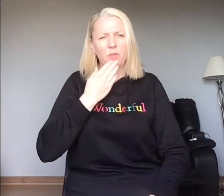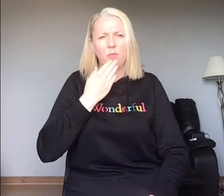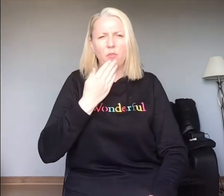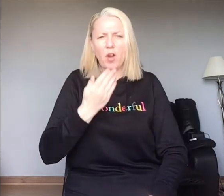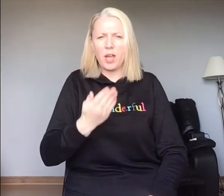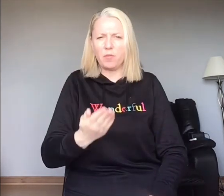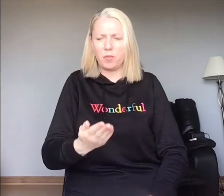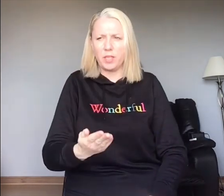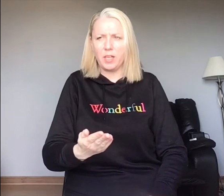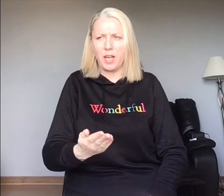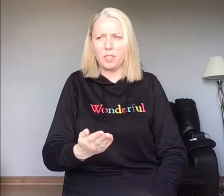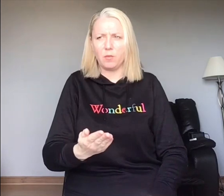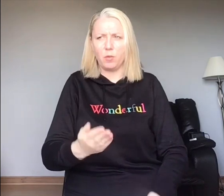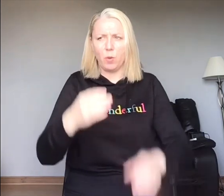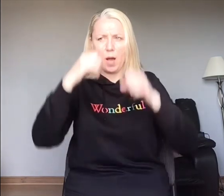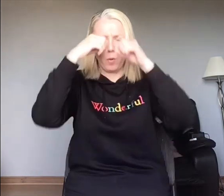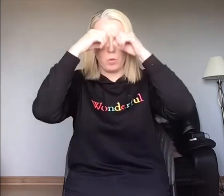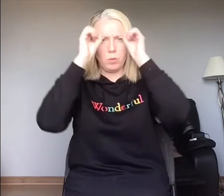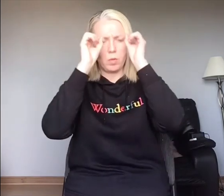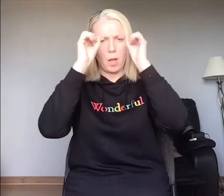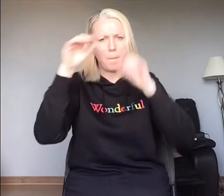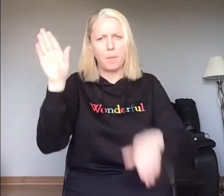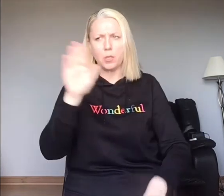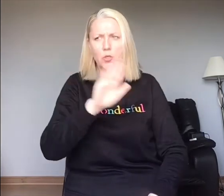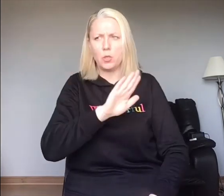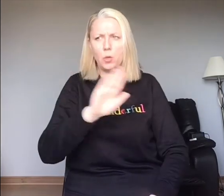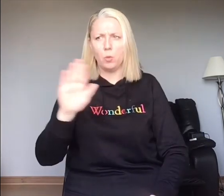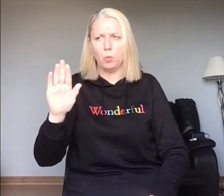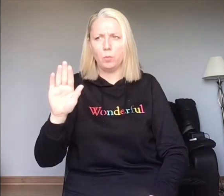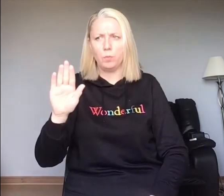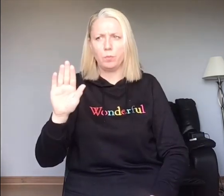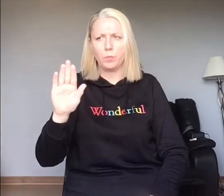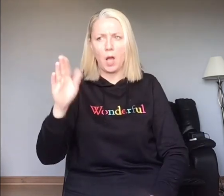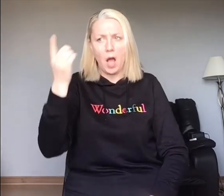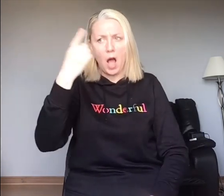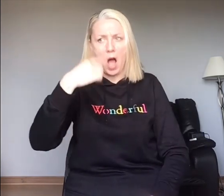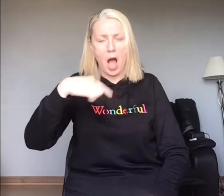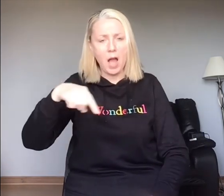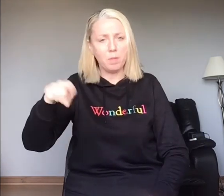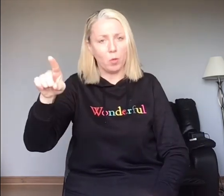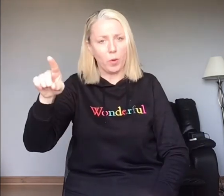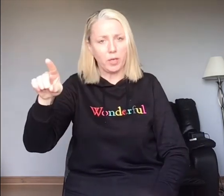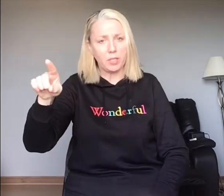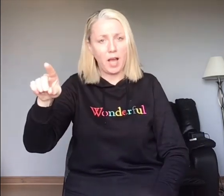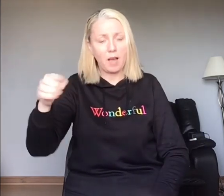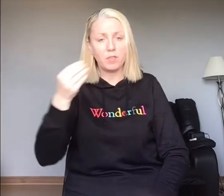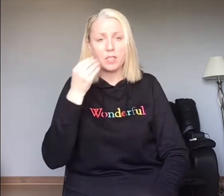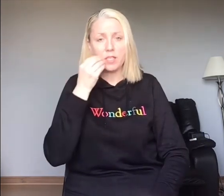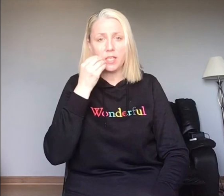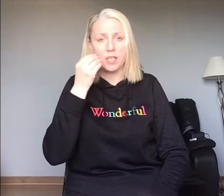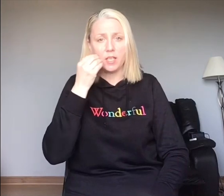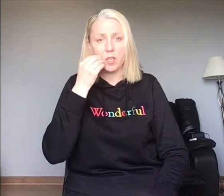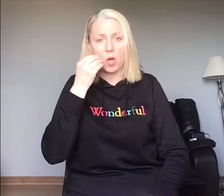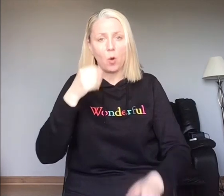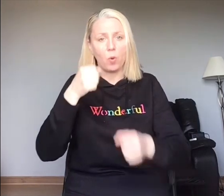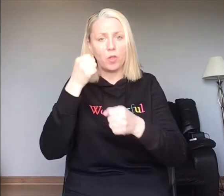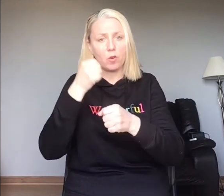frightfully nice of you, owl, but no. I'm going to have tea with a